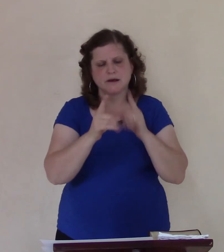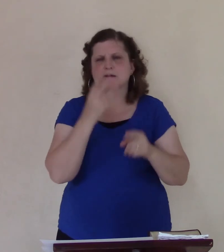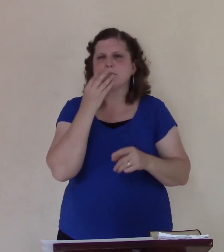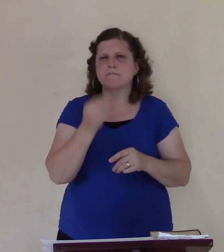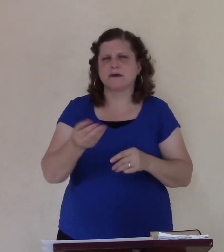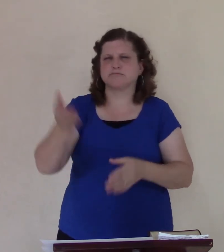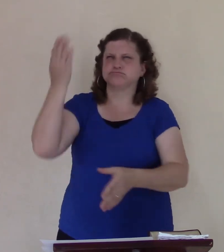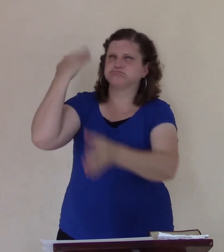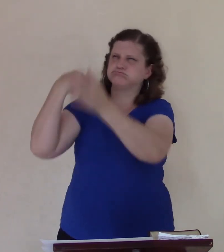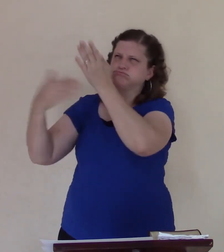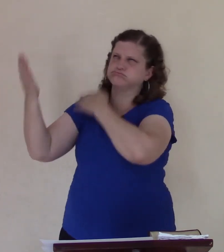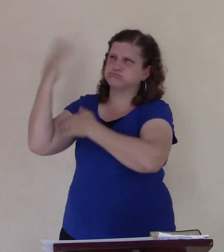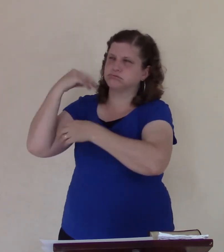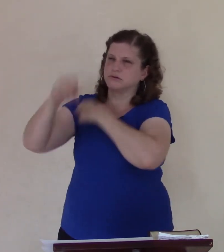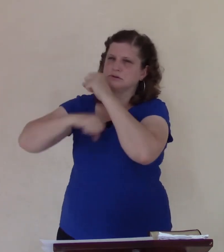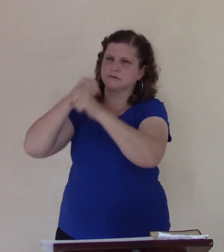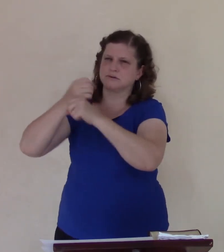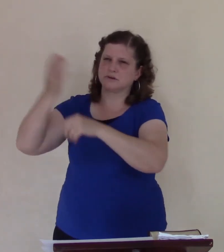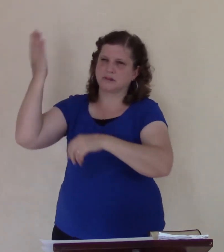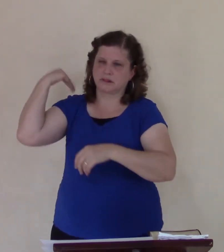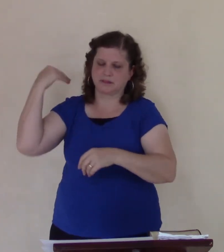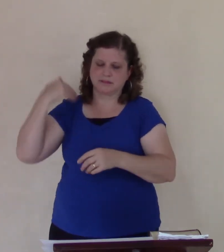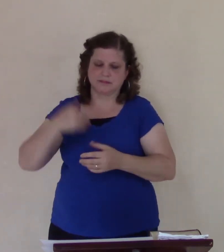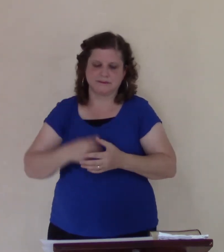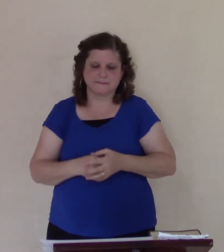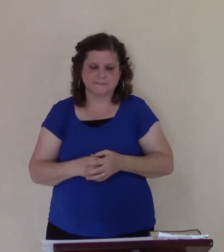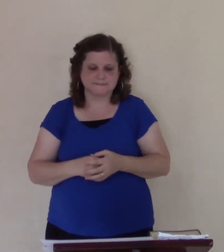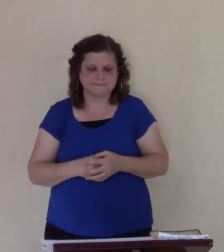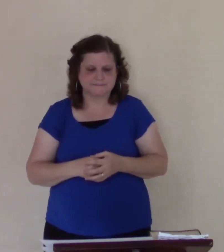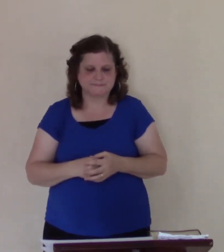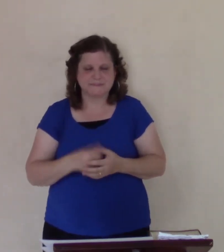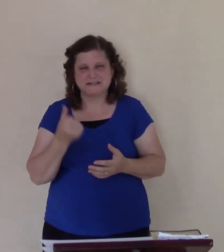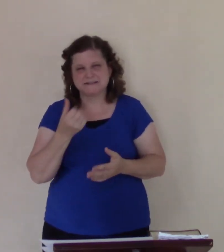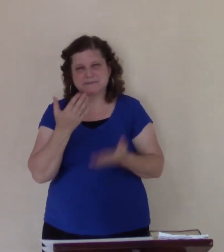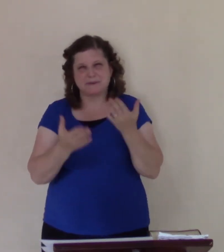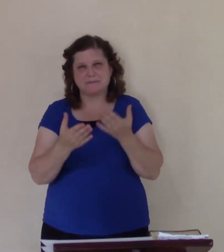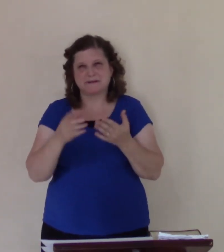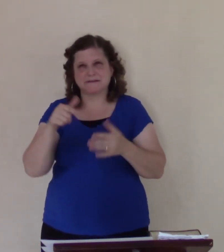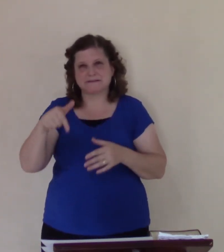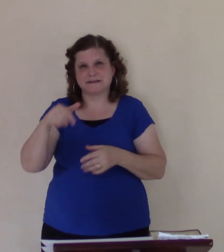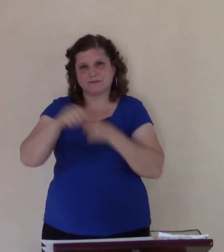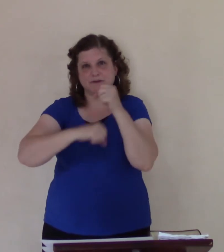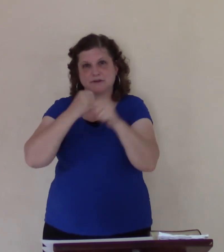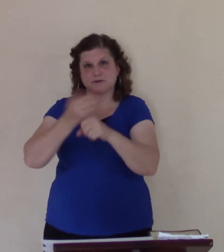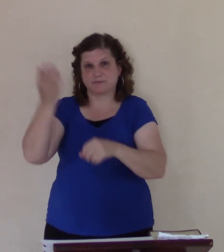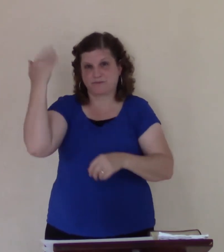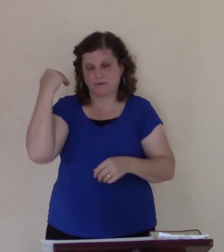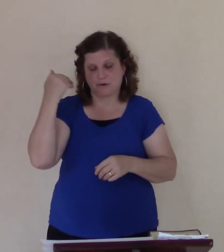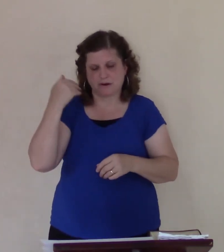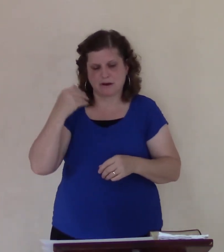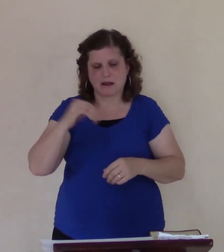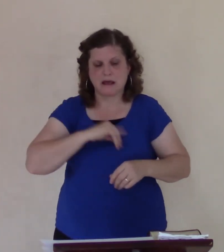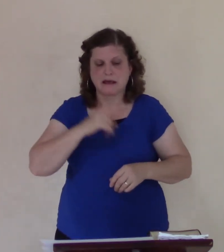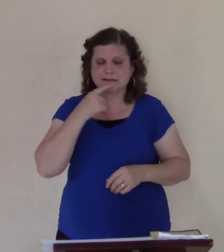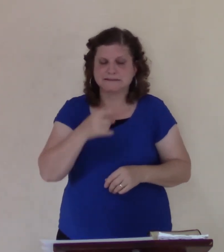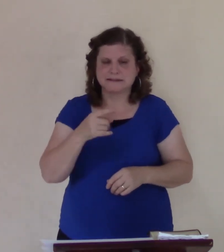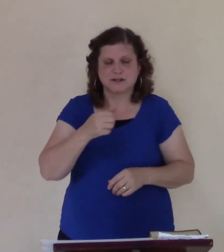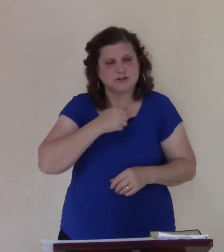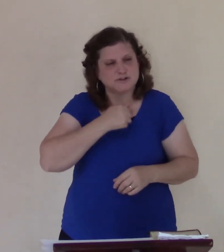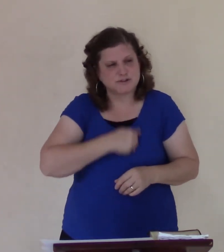is six seven years ago and I told this man I said I'm sorry to see that you're so angry and I said be